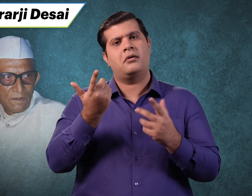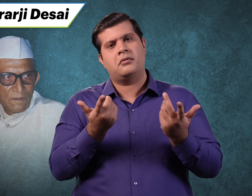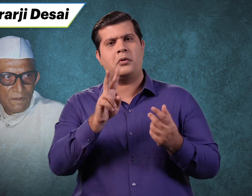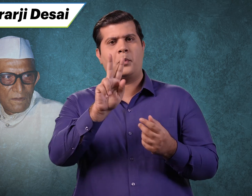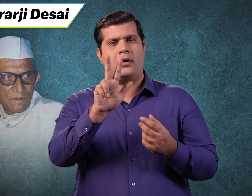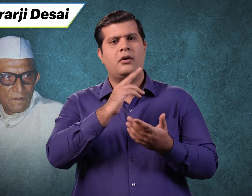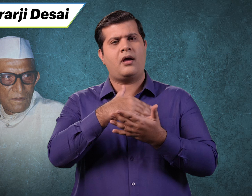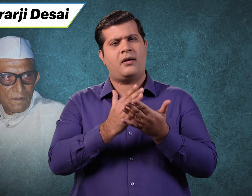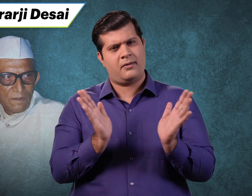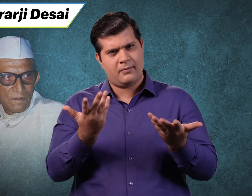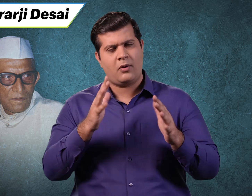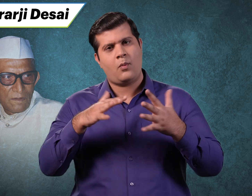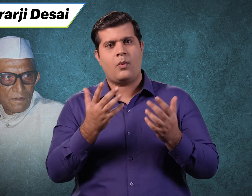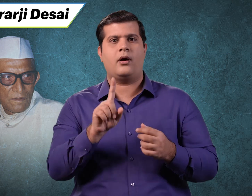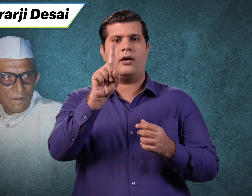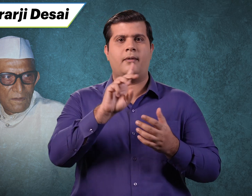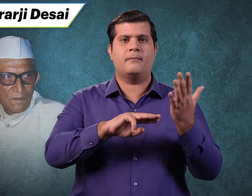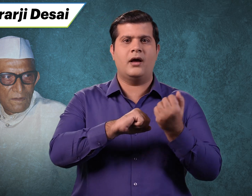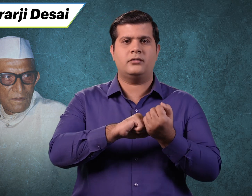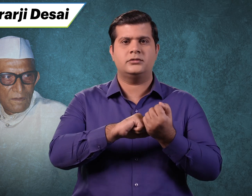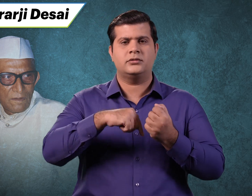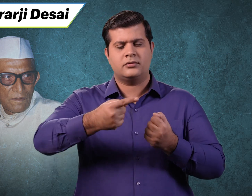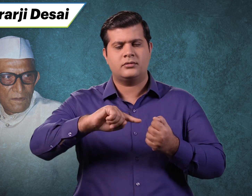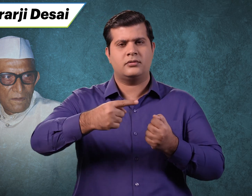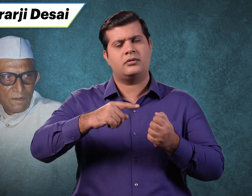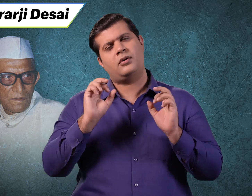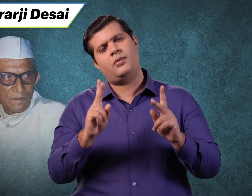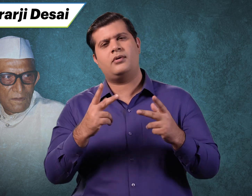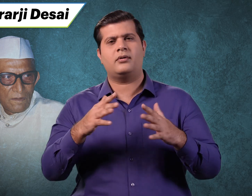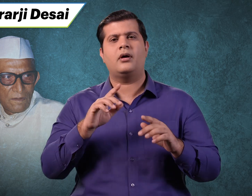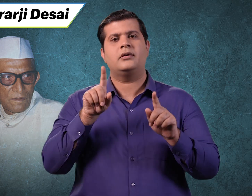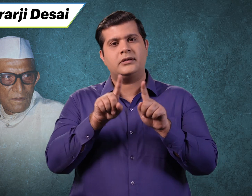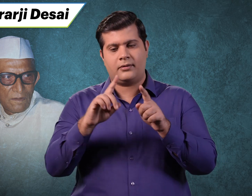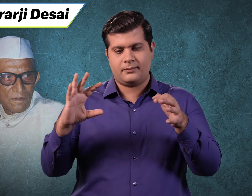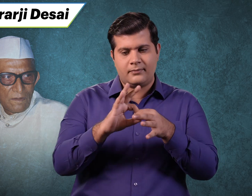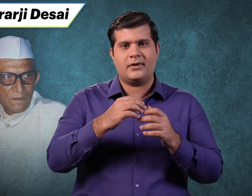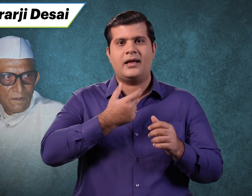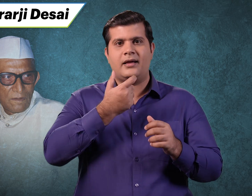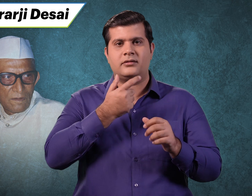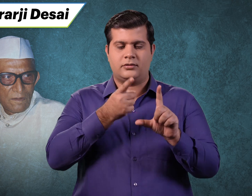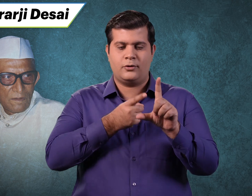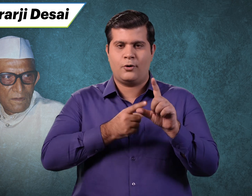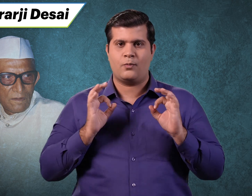28th February or the 1st of March. Then your age will increase correctly.